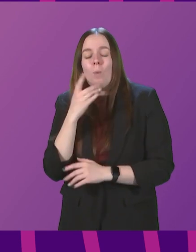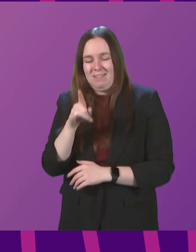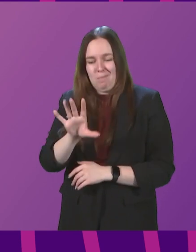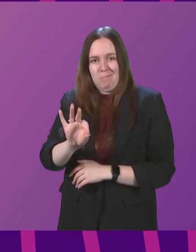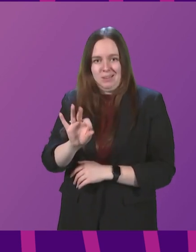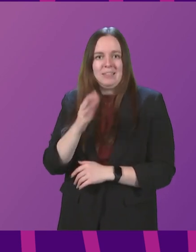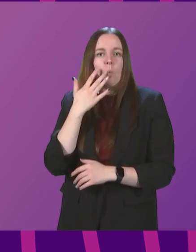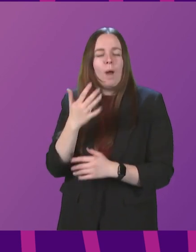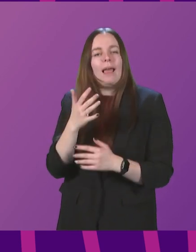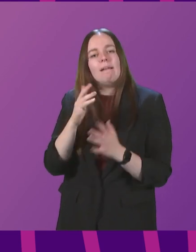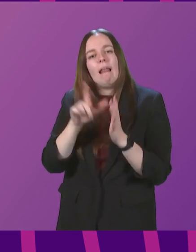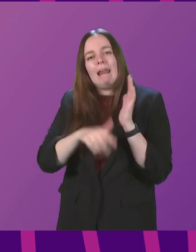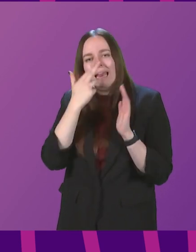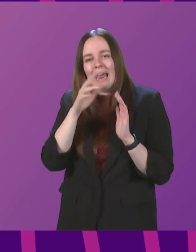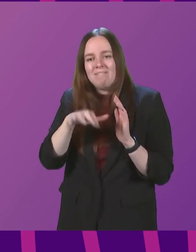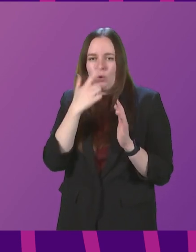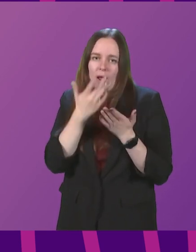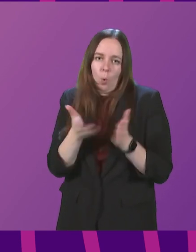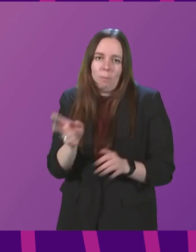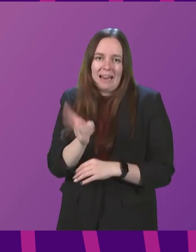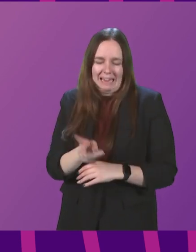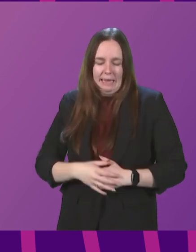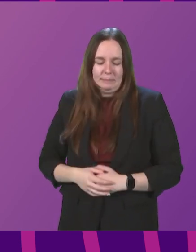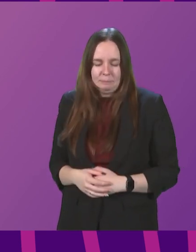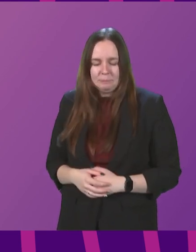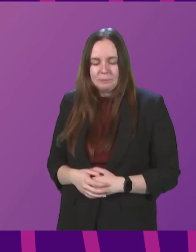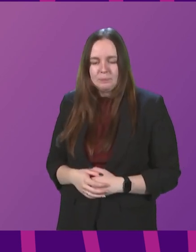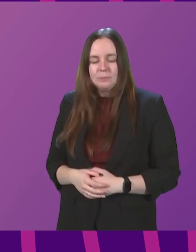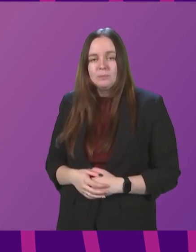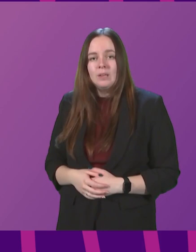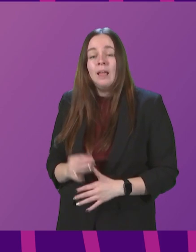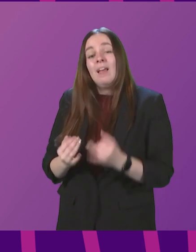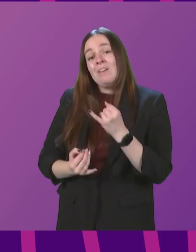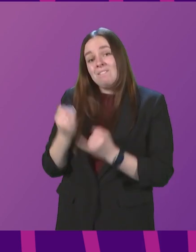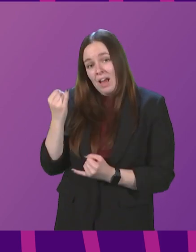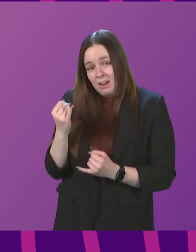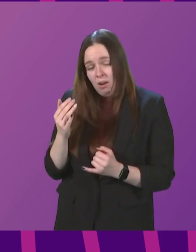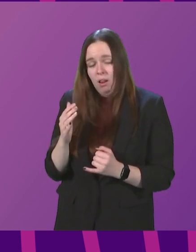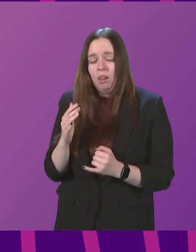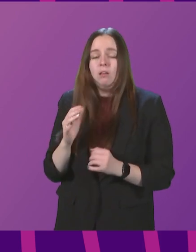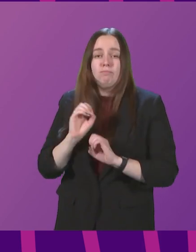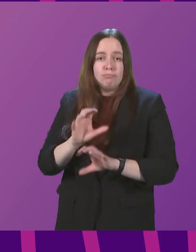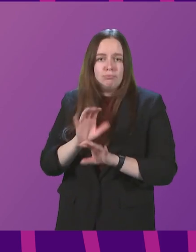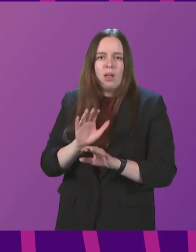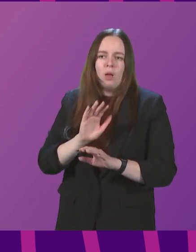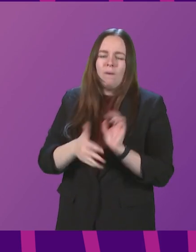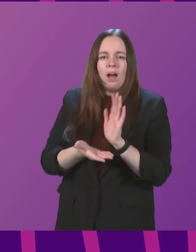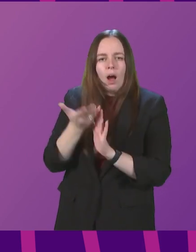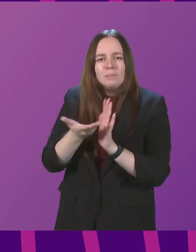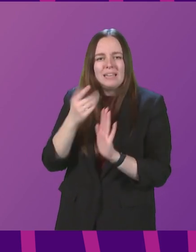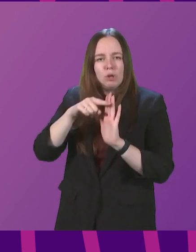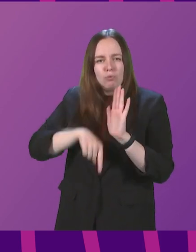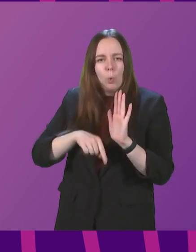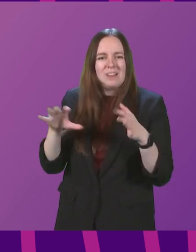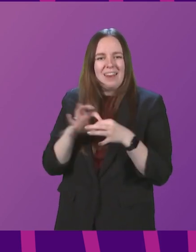-night venues are able to reopen. Finally, Presiding Officer, let me say a few words about the updated rules on self